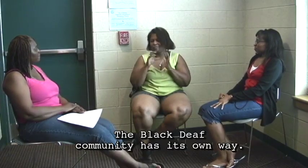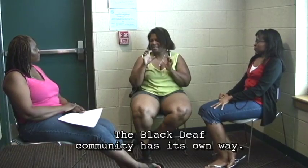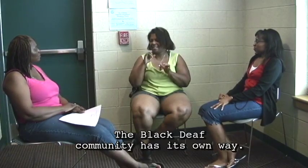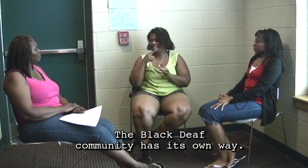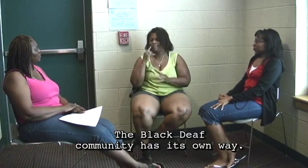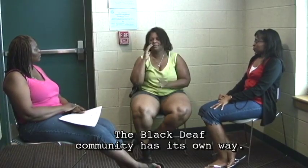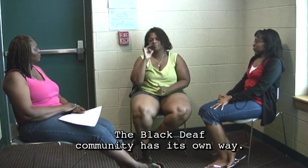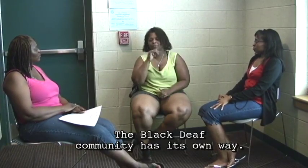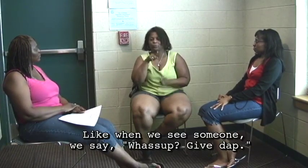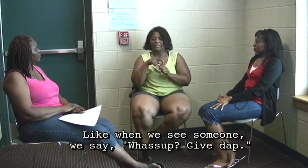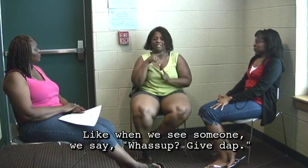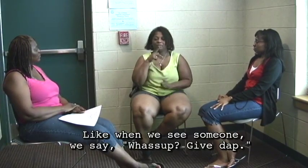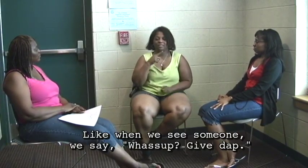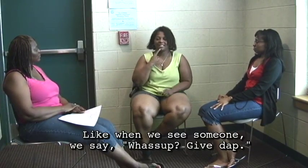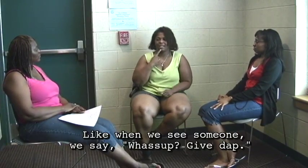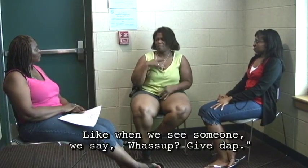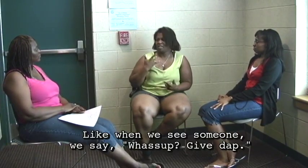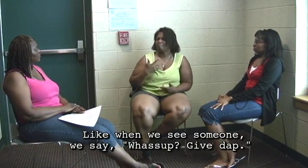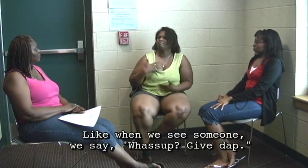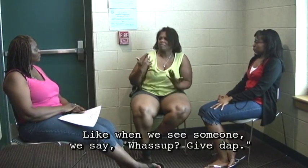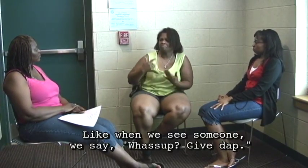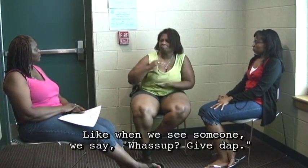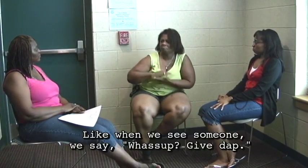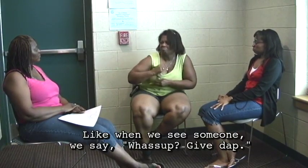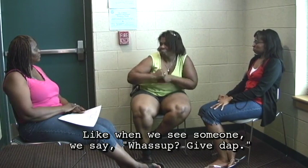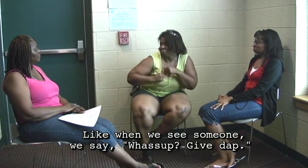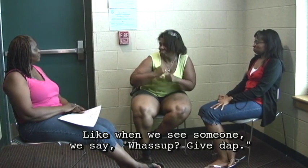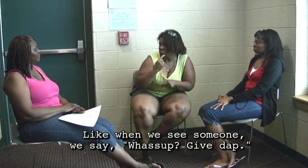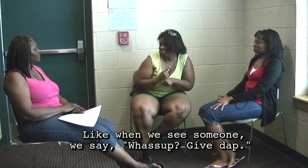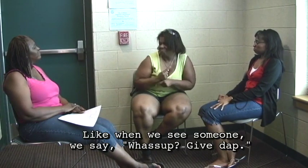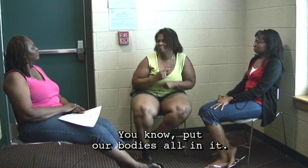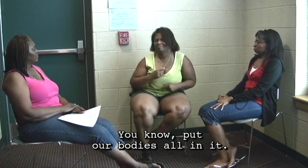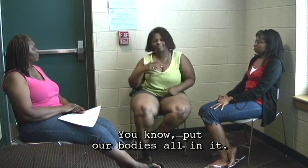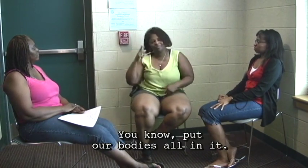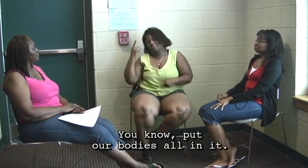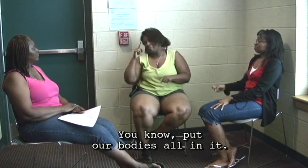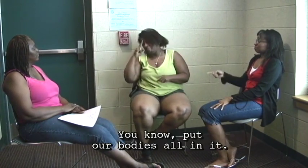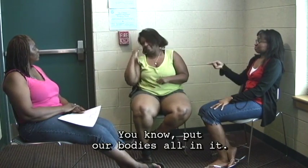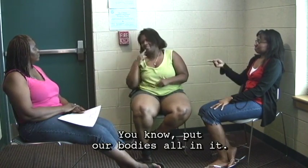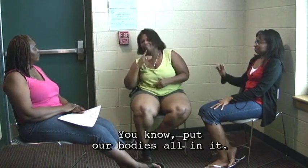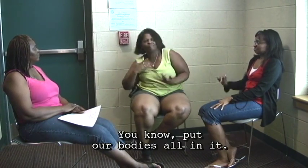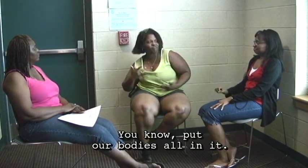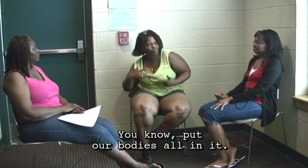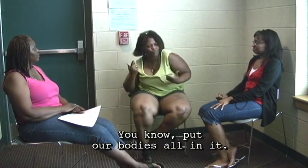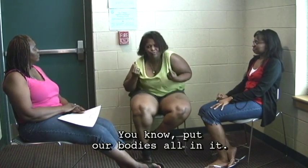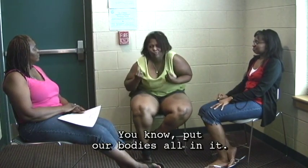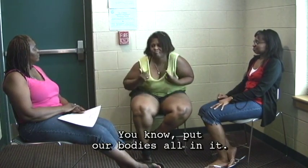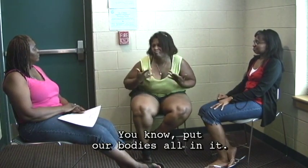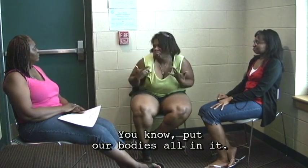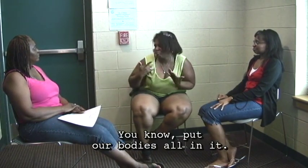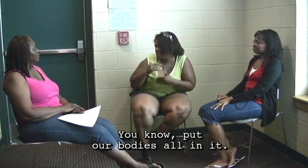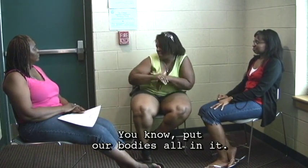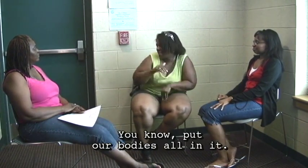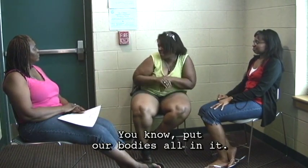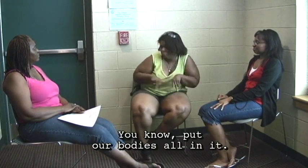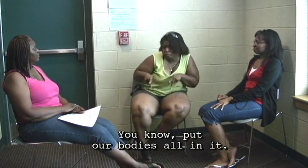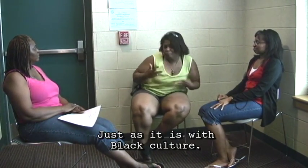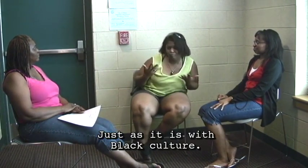has its own way. Like when we see someone, we say, what's up? Give that, you know, put our bodies all in it,